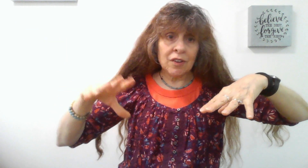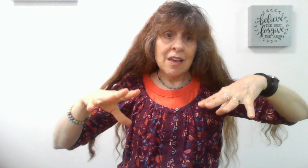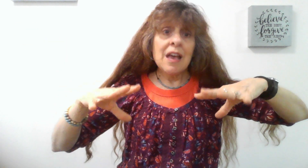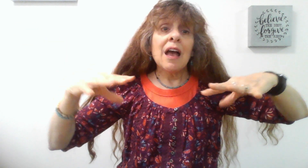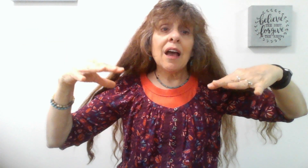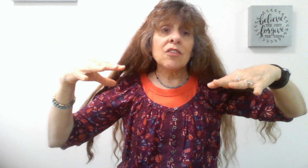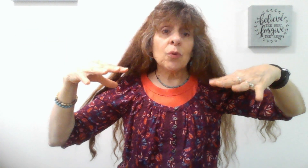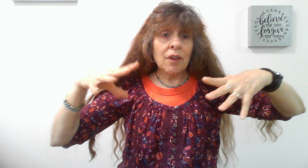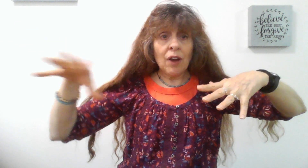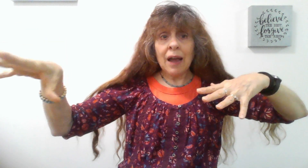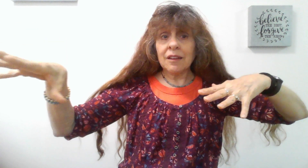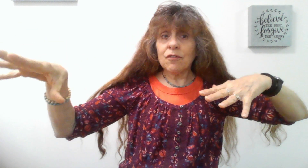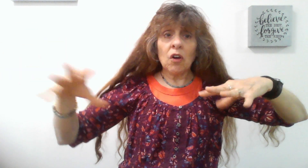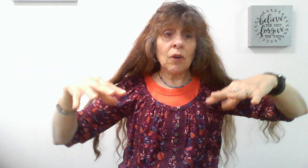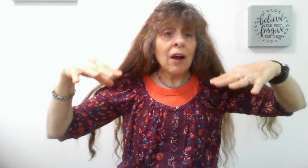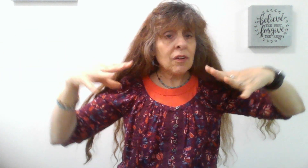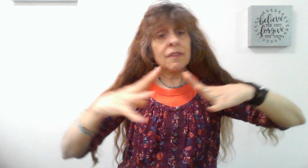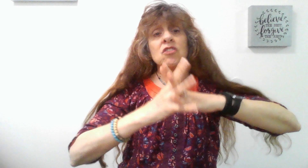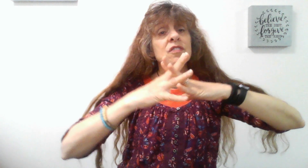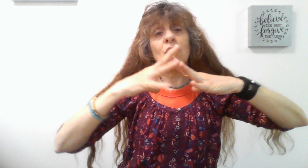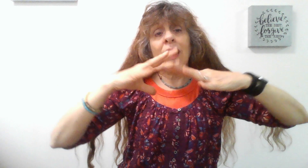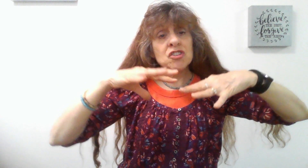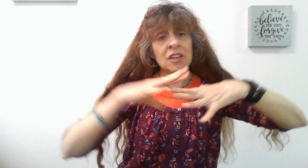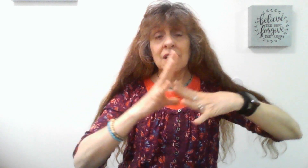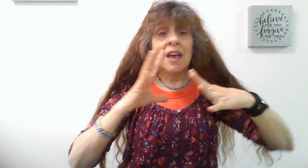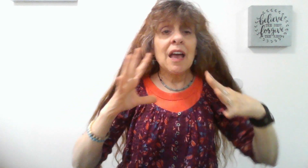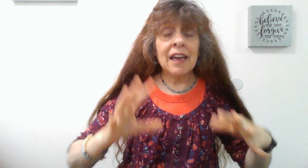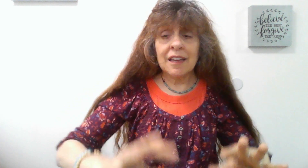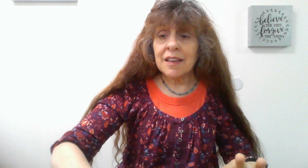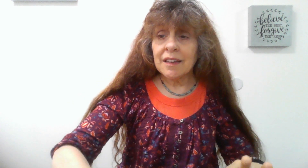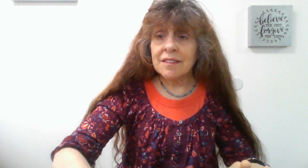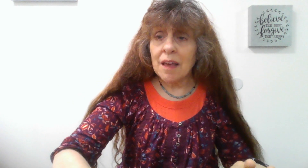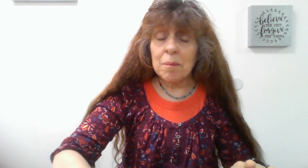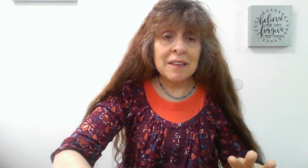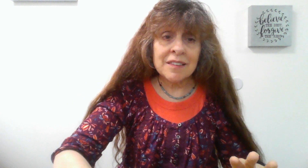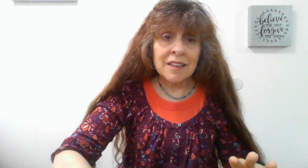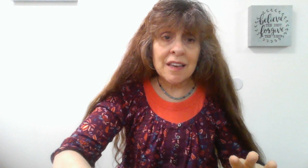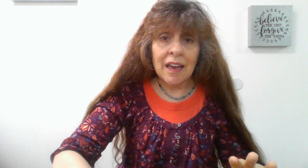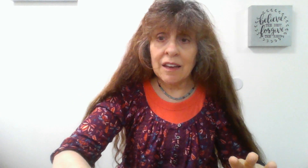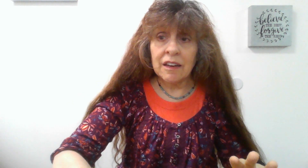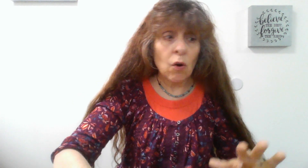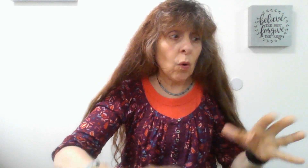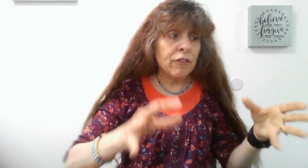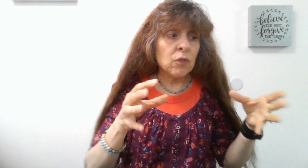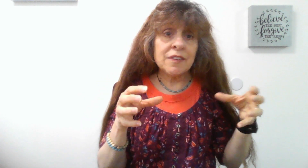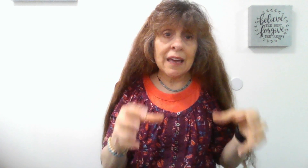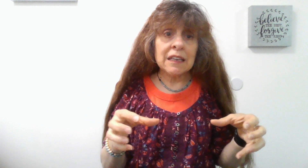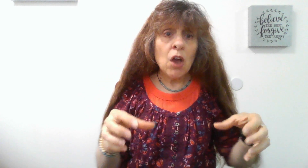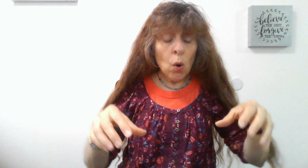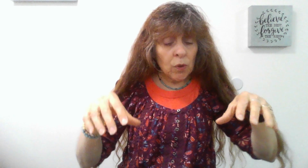to another island farther out, they're just crashing. And it's amazing, or if you're standing with